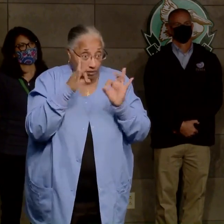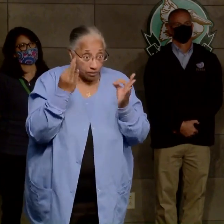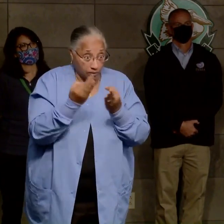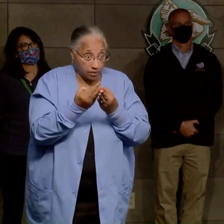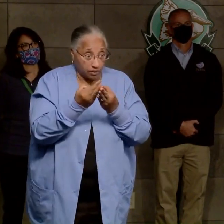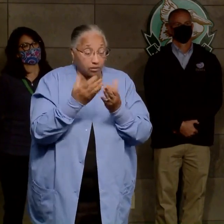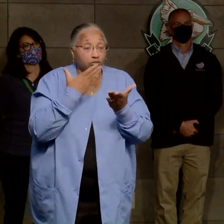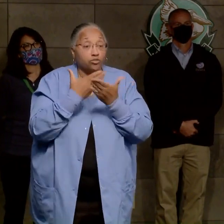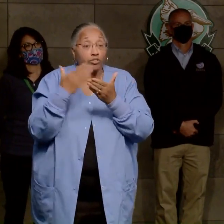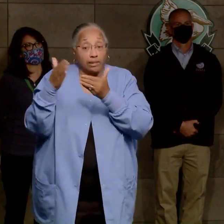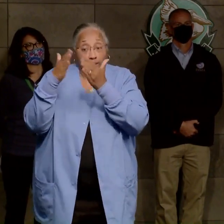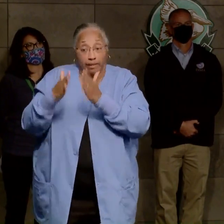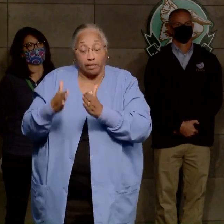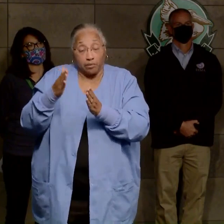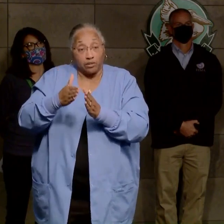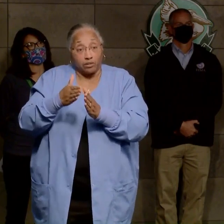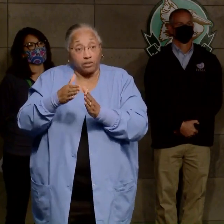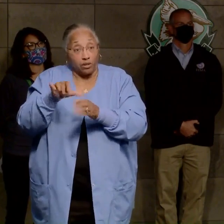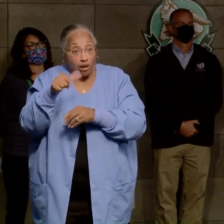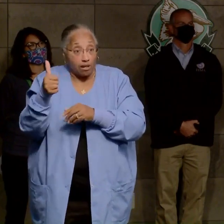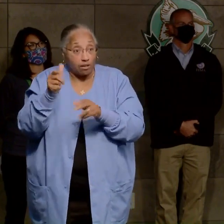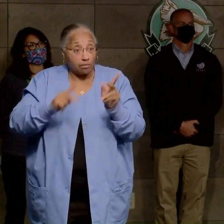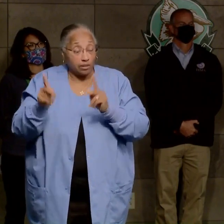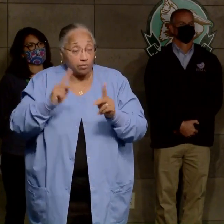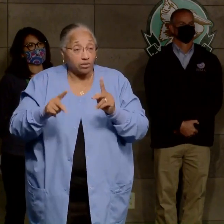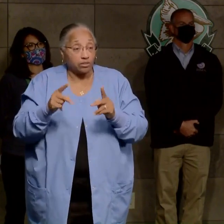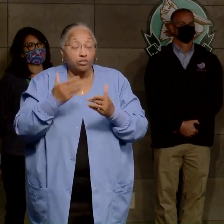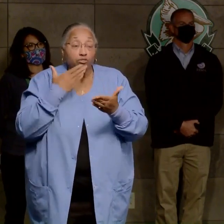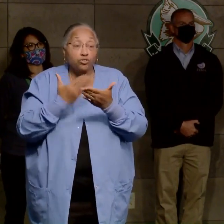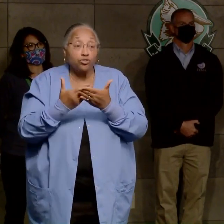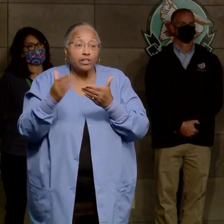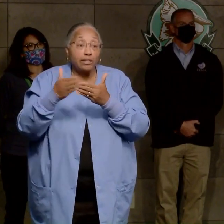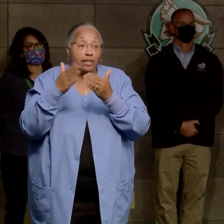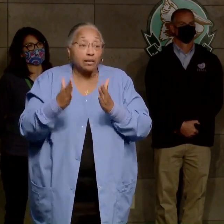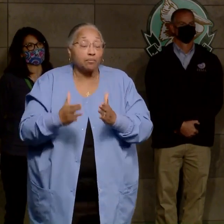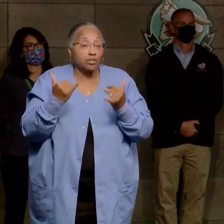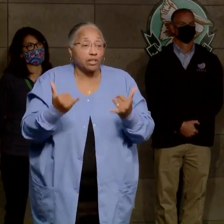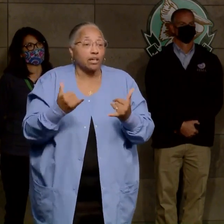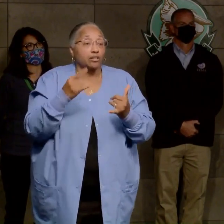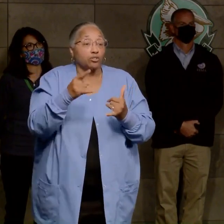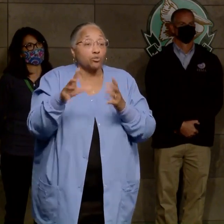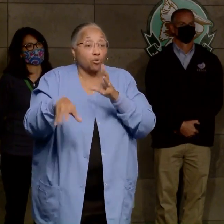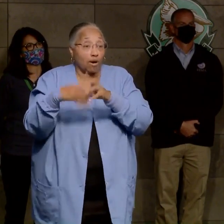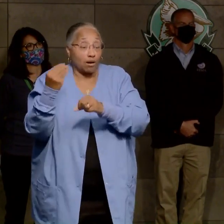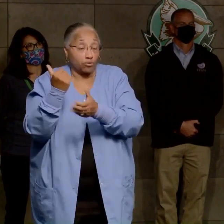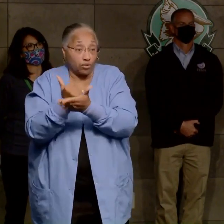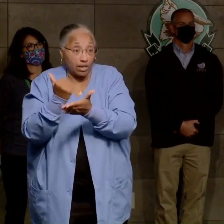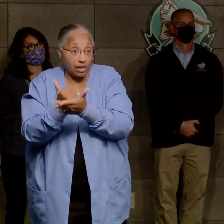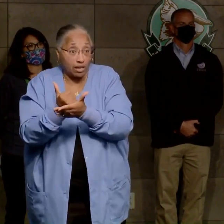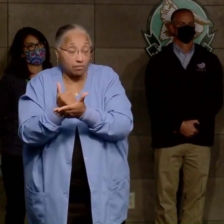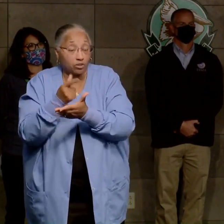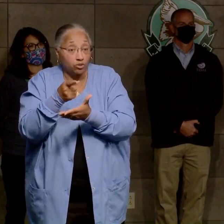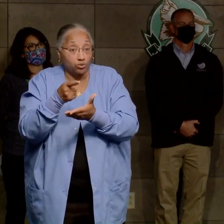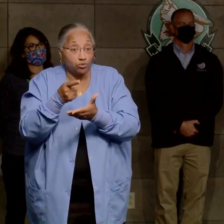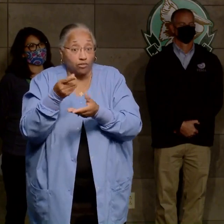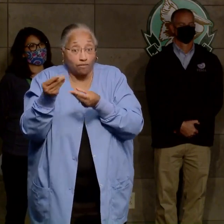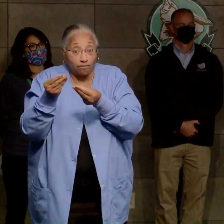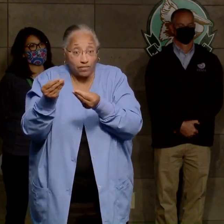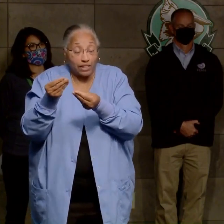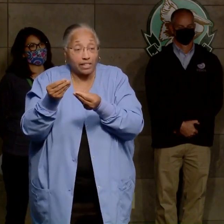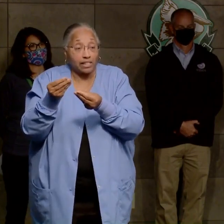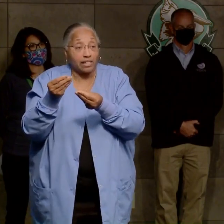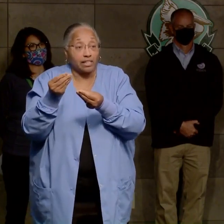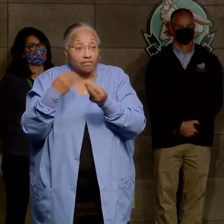Let's be a good neighbor to others. But being a good neighbor right now means that when you go out and you help them or you feed them or whatever,